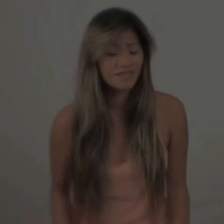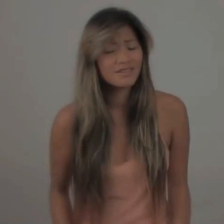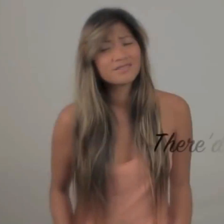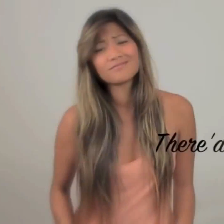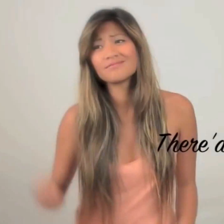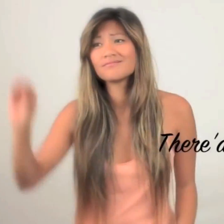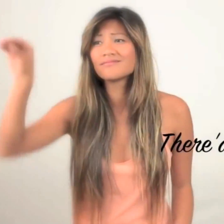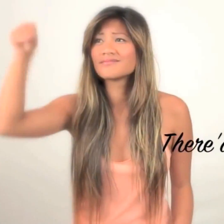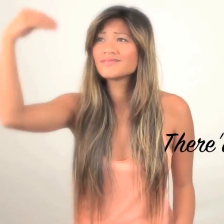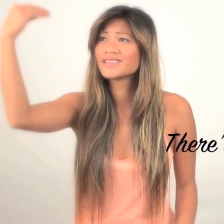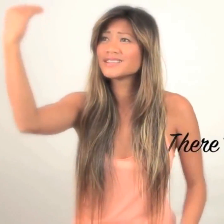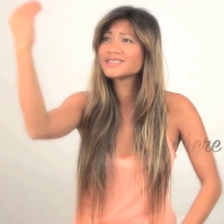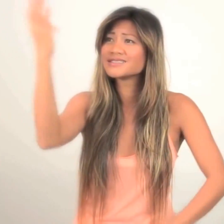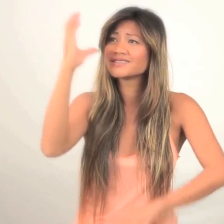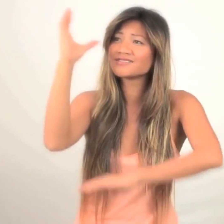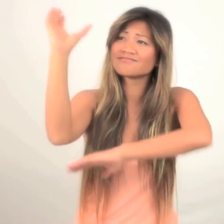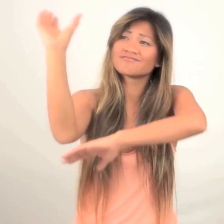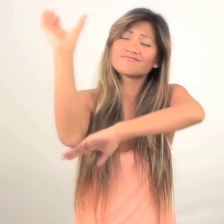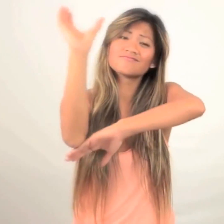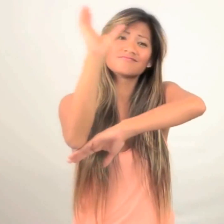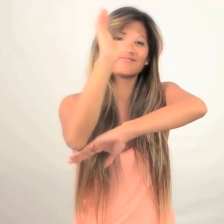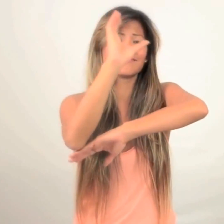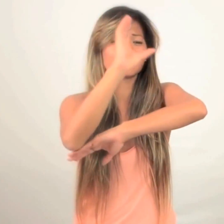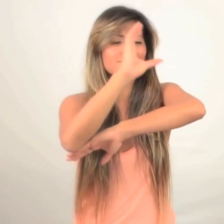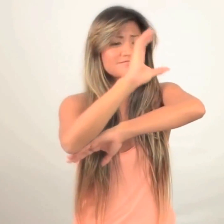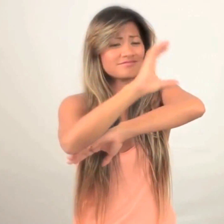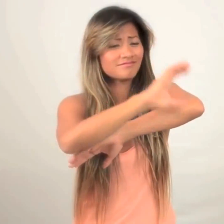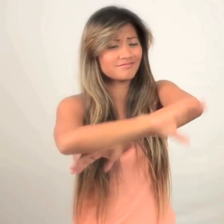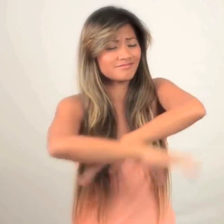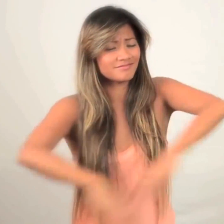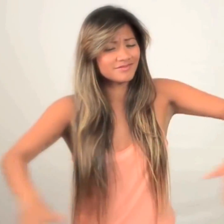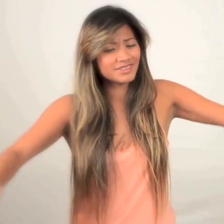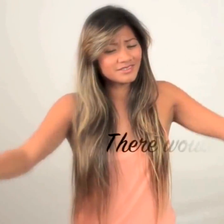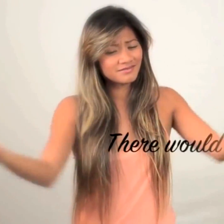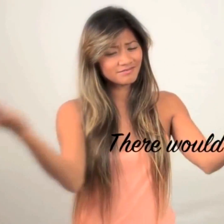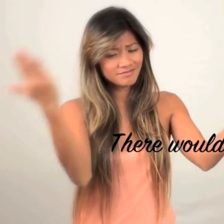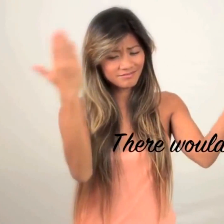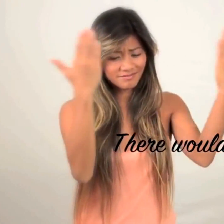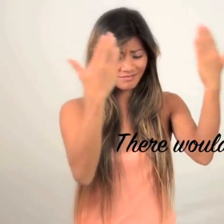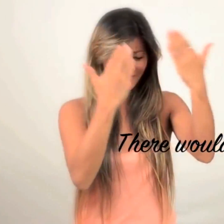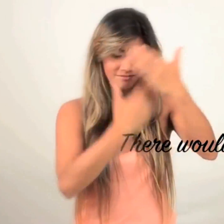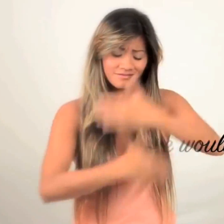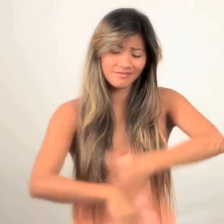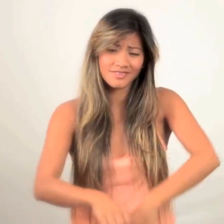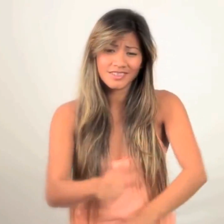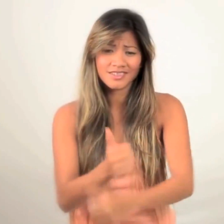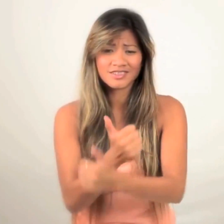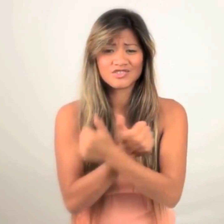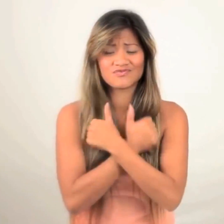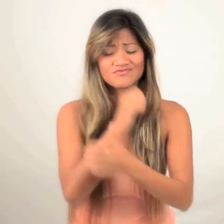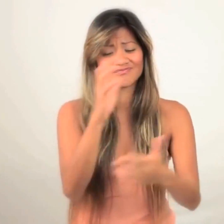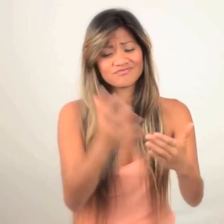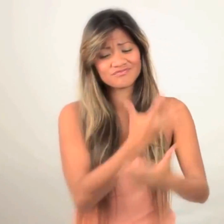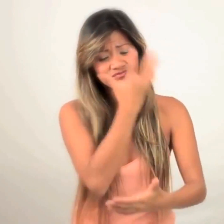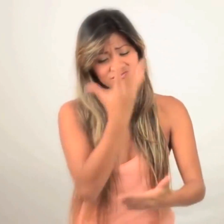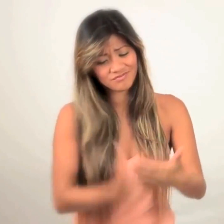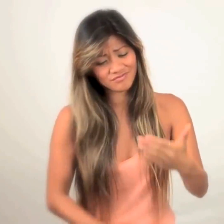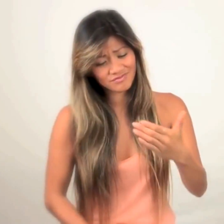There'd be no sun in my sky There would be no love in my life